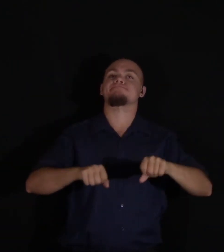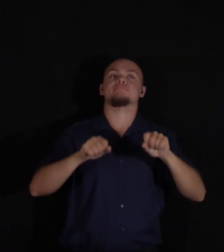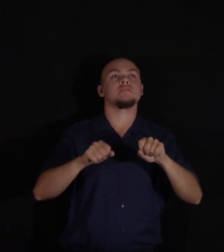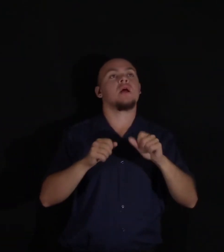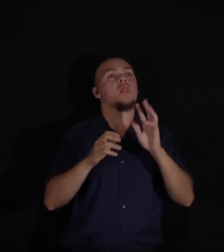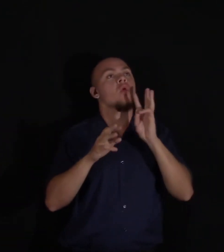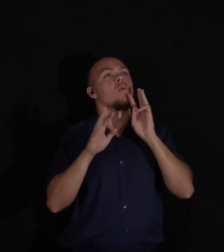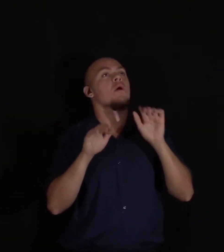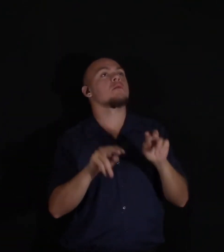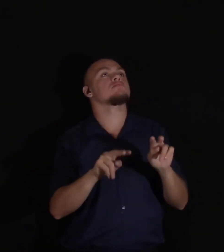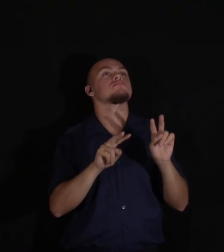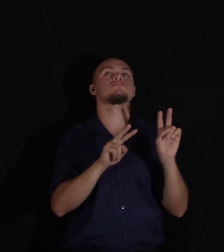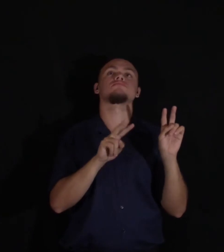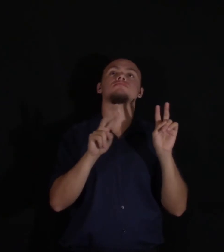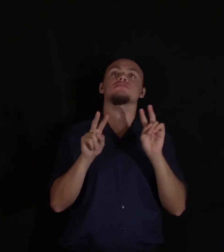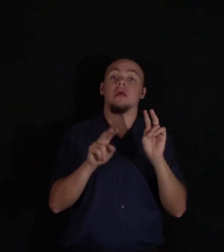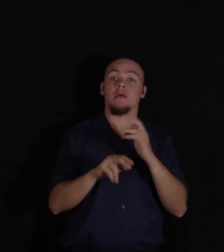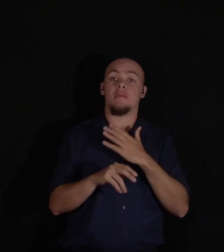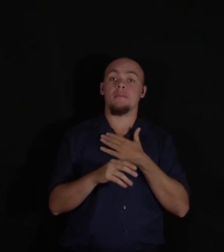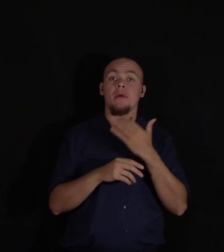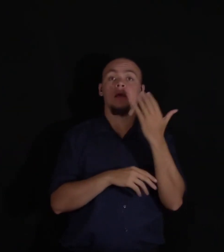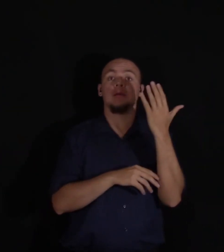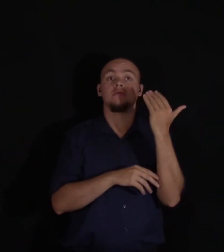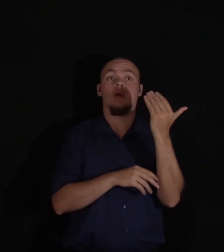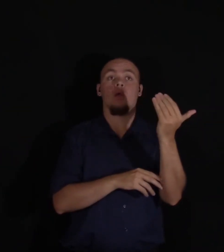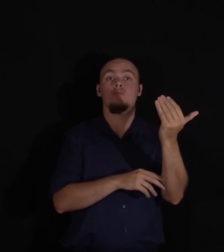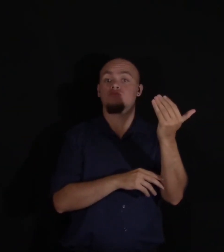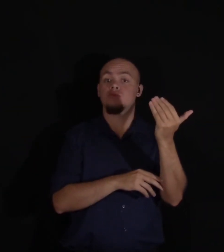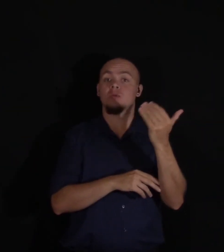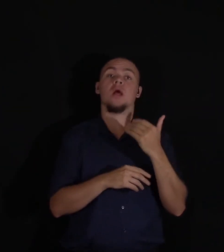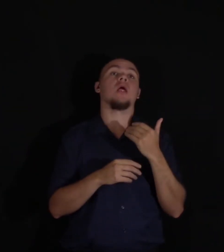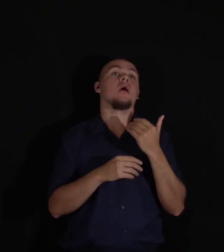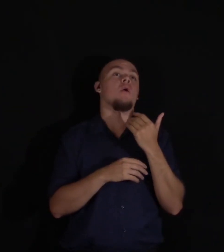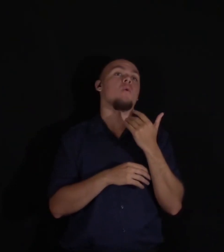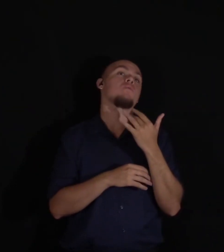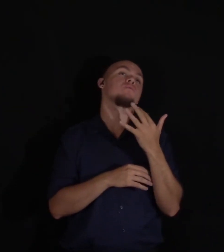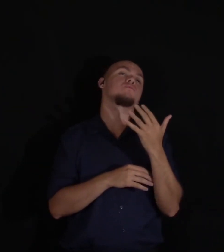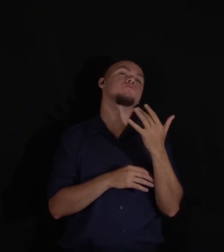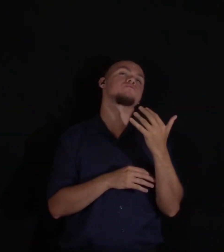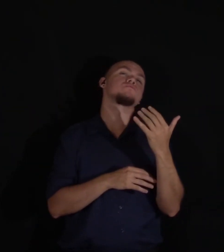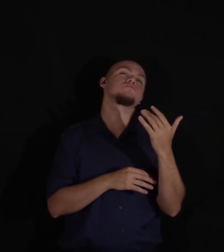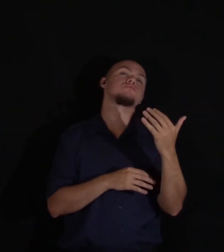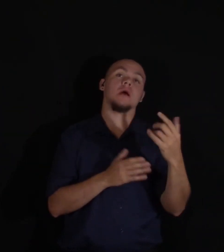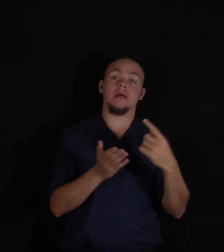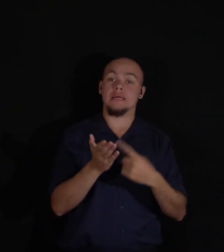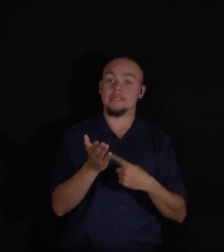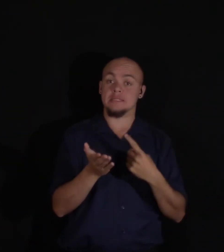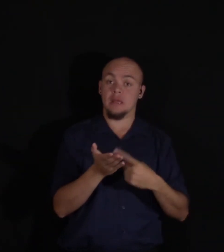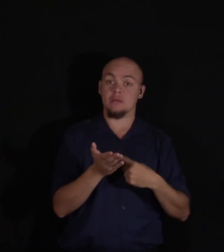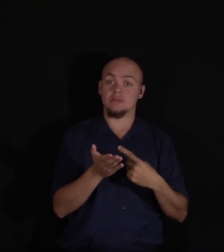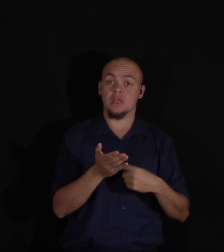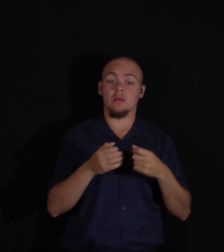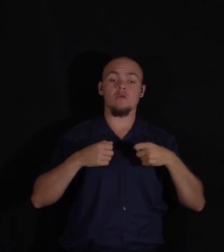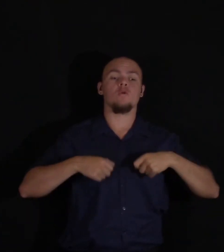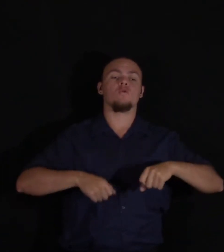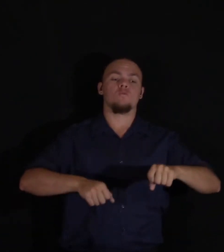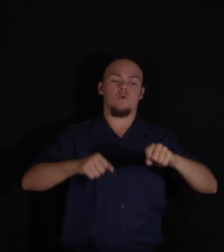Sometimes, with my sail set, I was carried by the wind, and sometimes, after rowing into the middle of the lake,